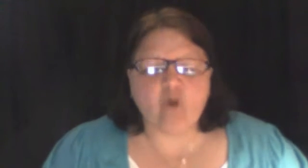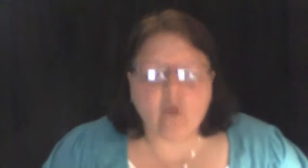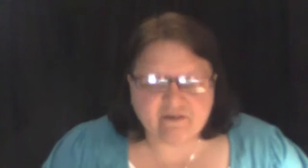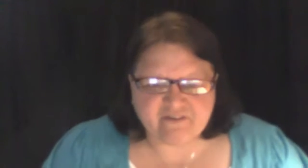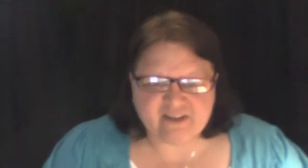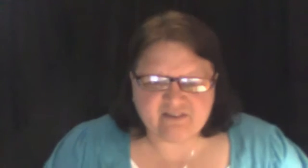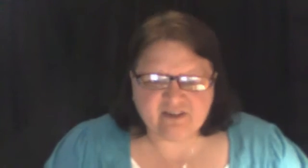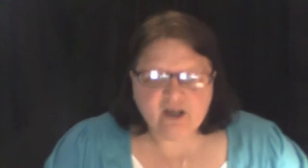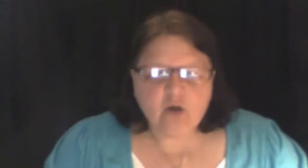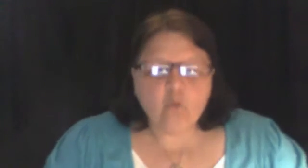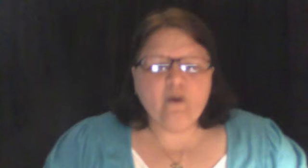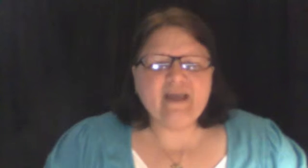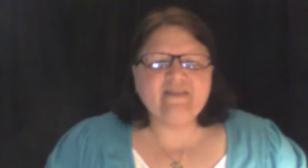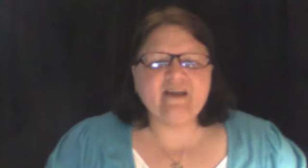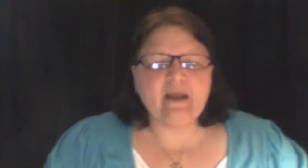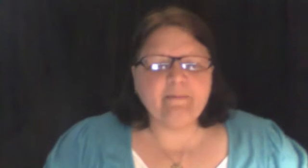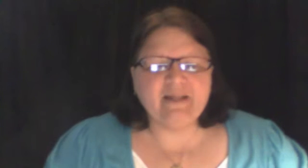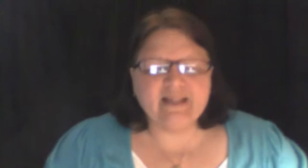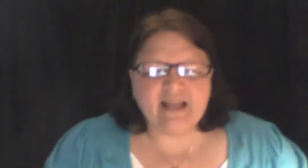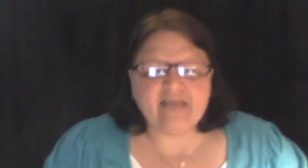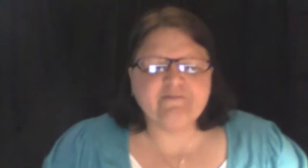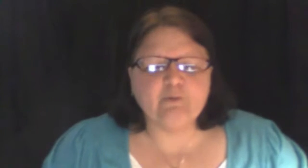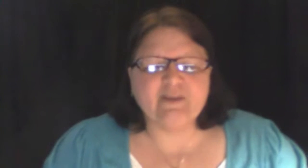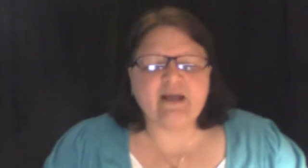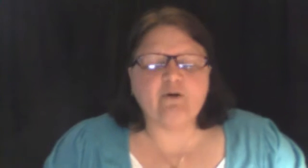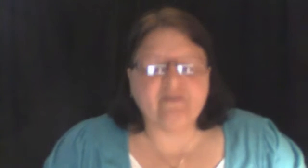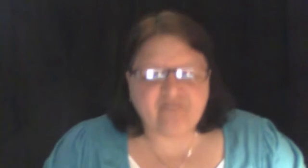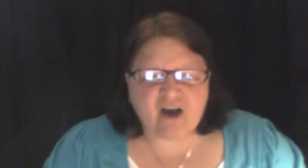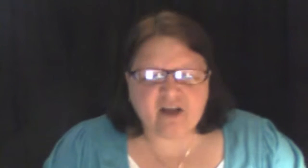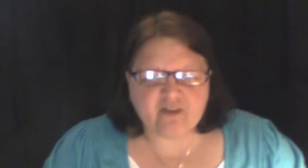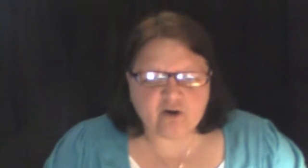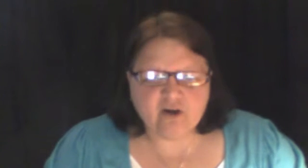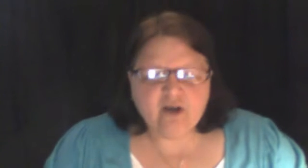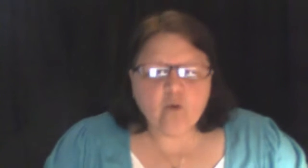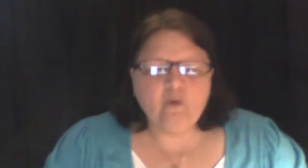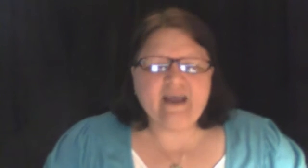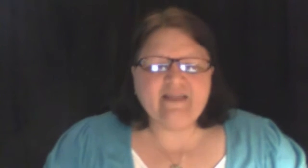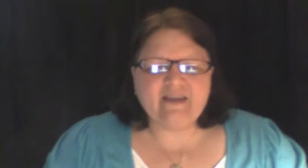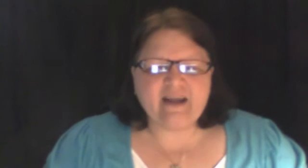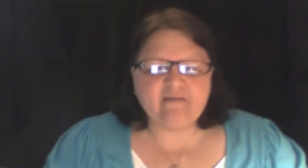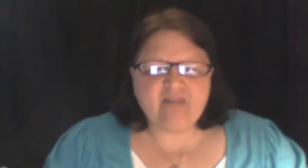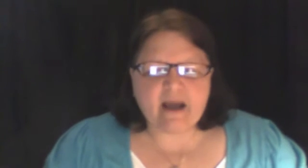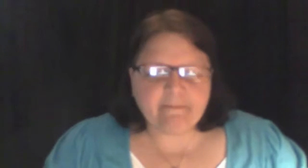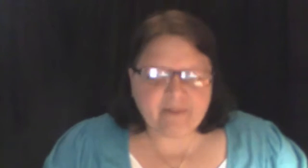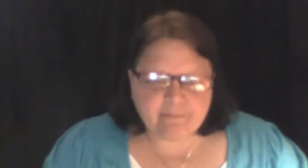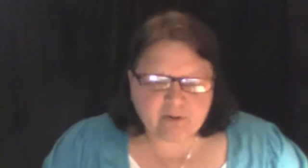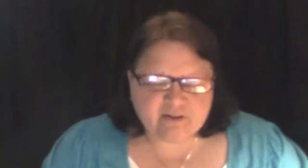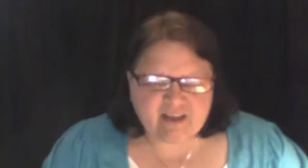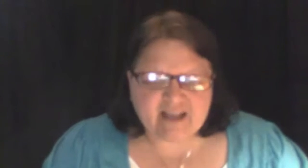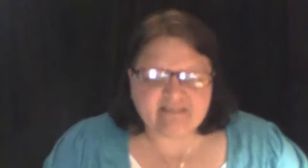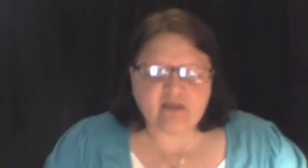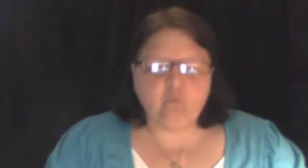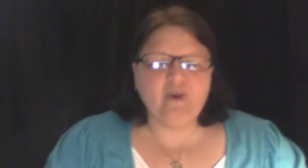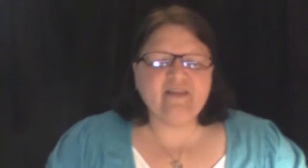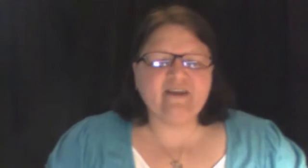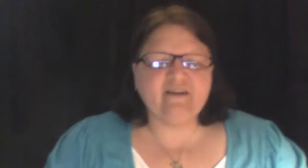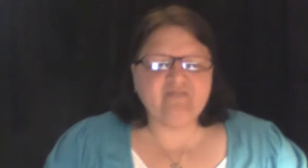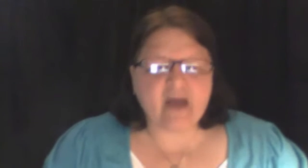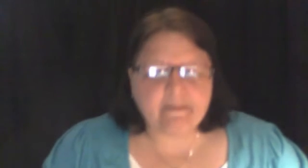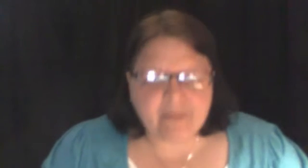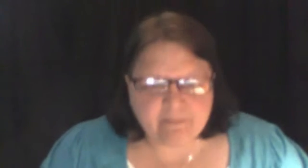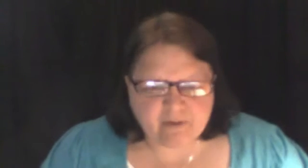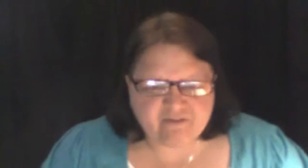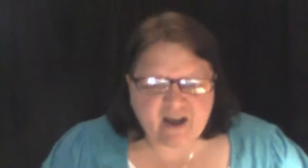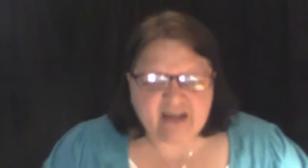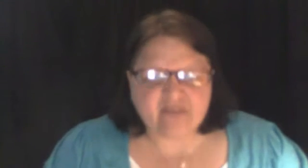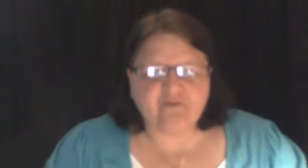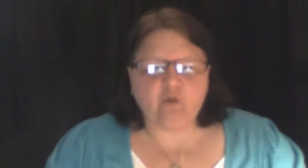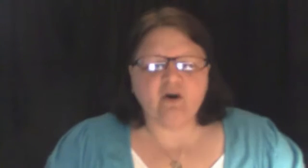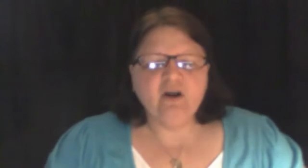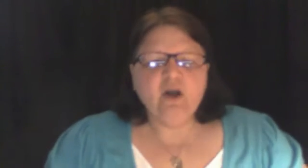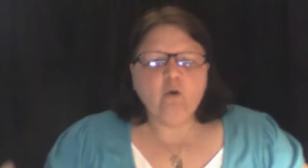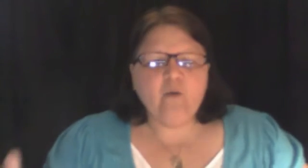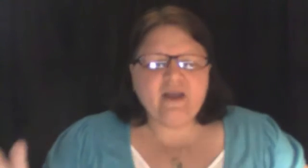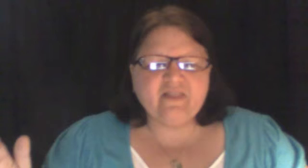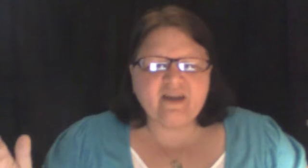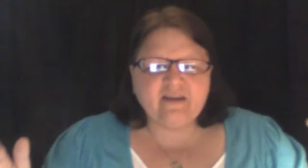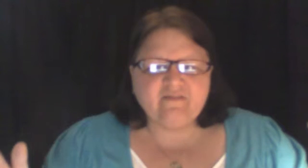orphans. We that have been left without a father. We that have not been protected. We that have not been provided for. We that have